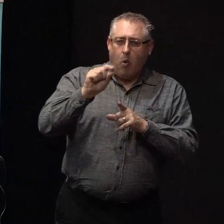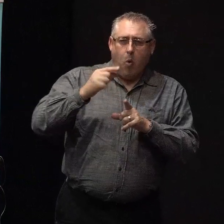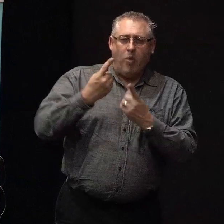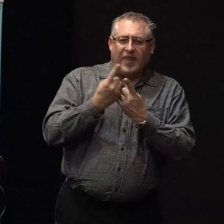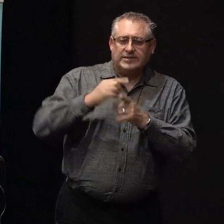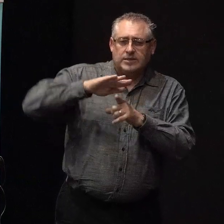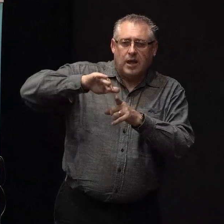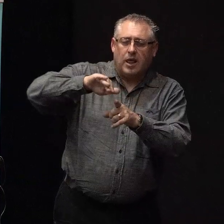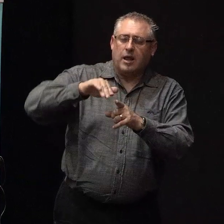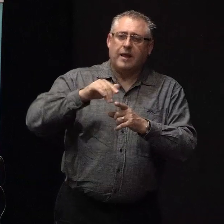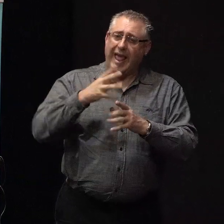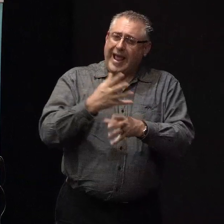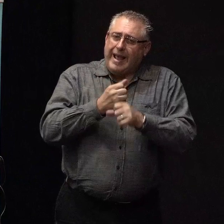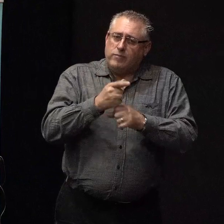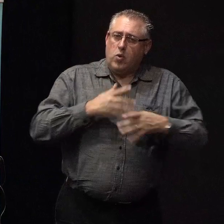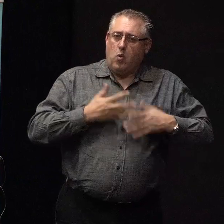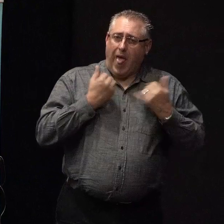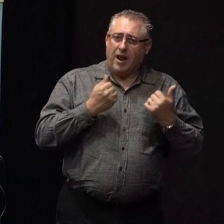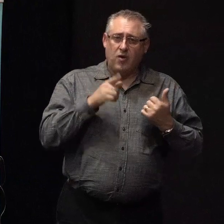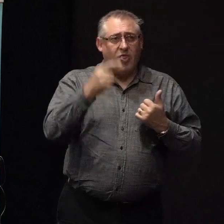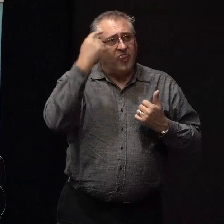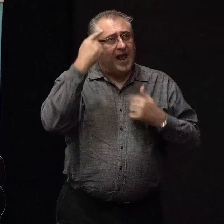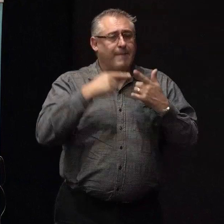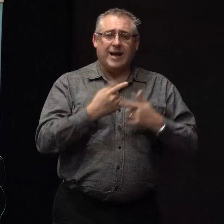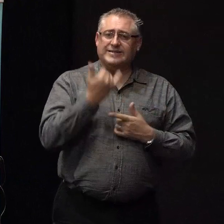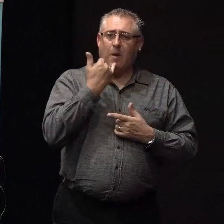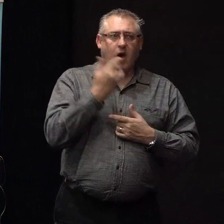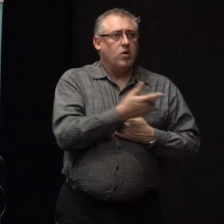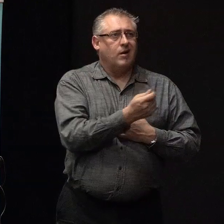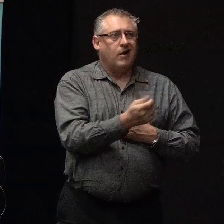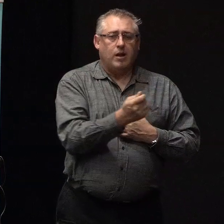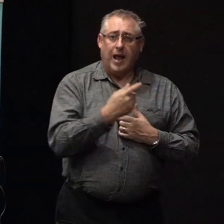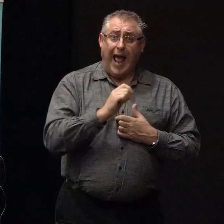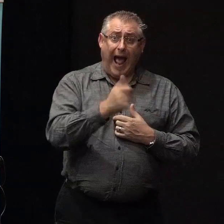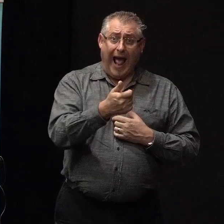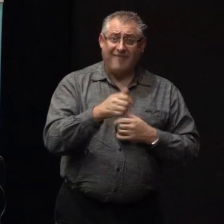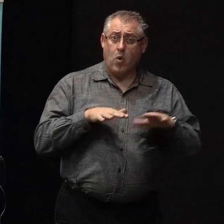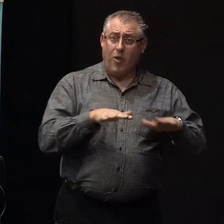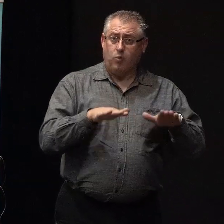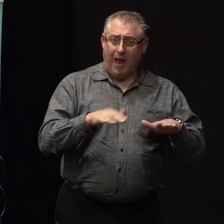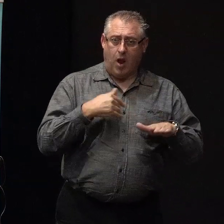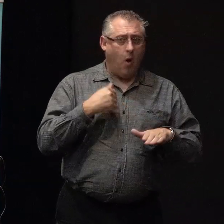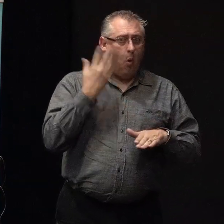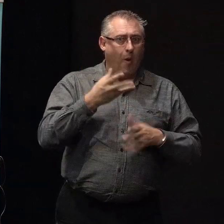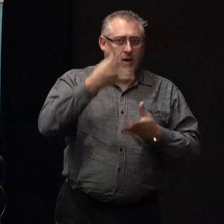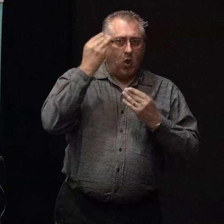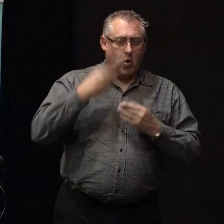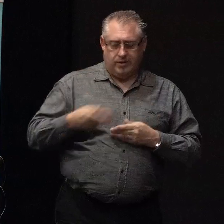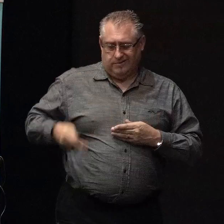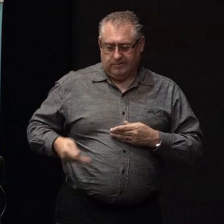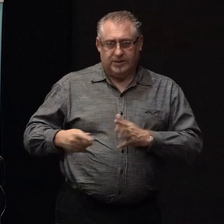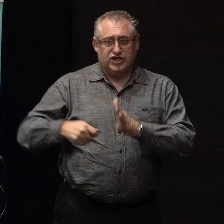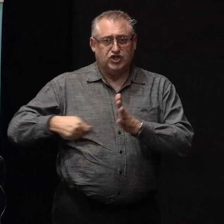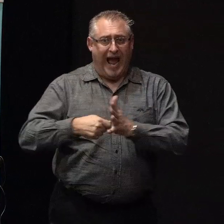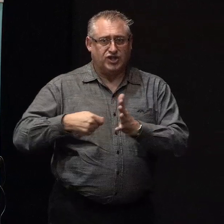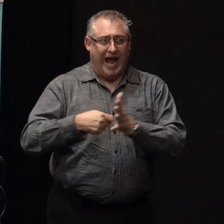If you think in terms of your cell phone, and God knows after the earthquakes, I learnt the importance of always having my cell phone charged so I could